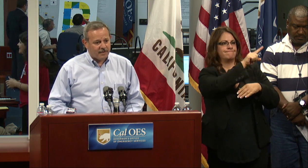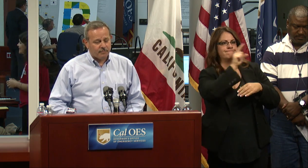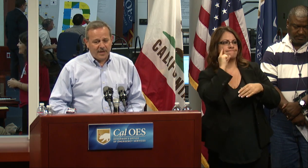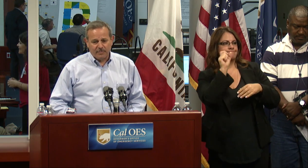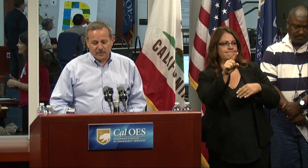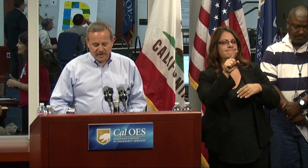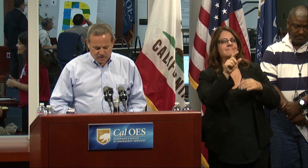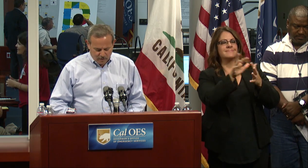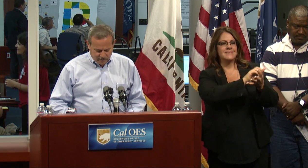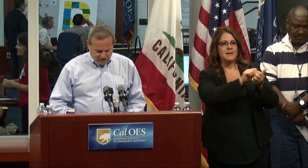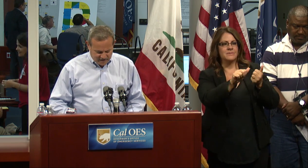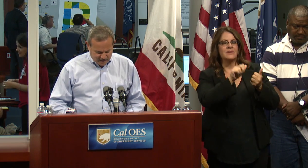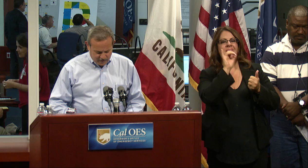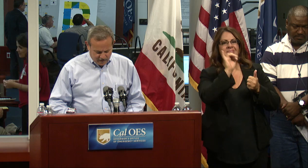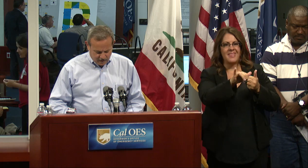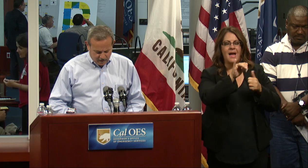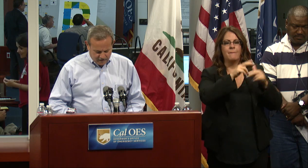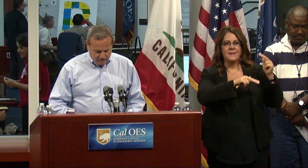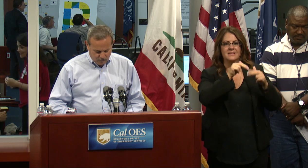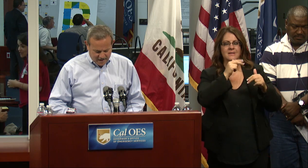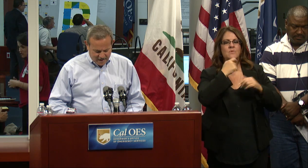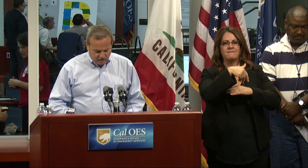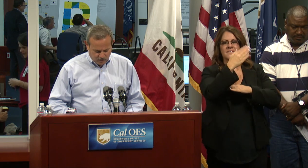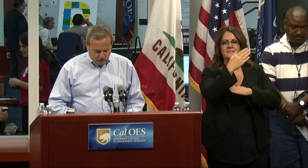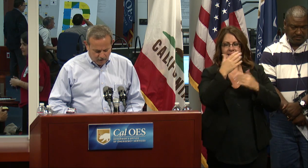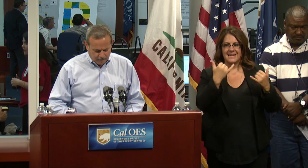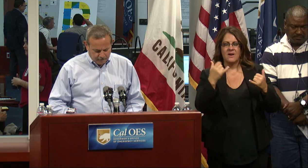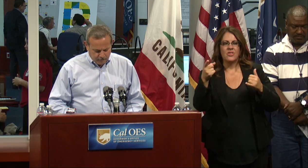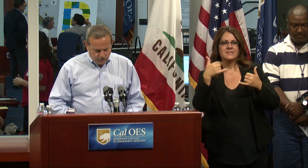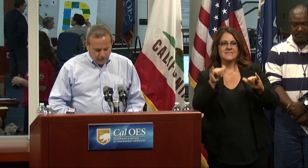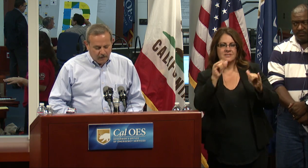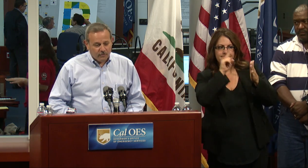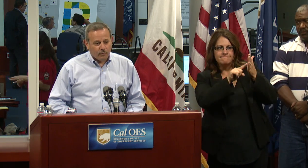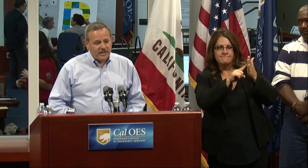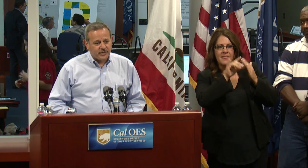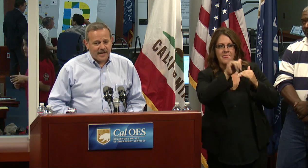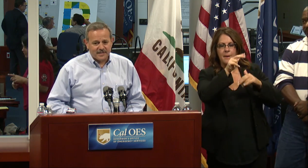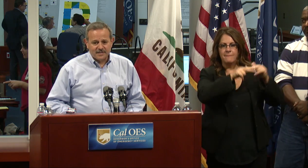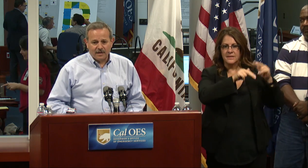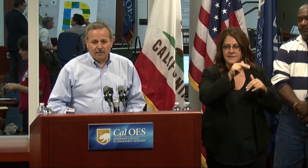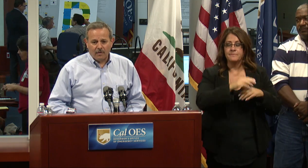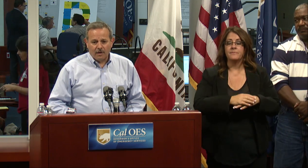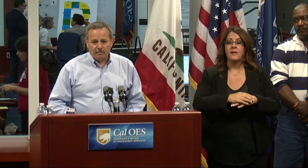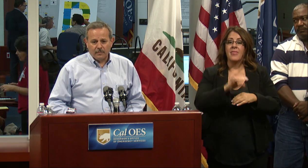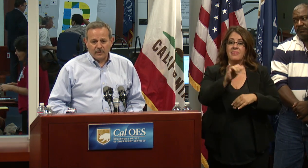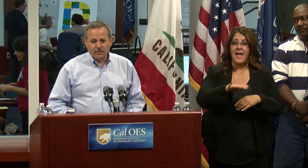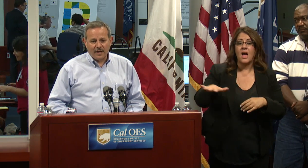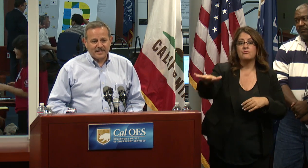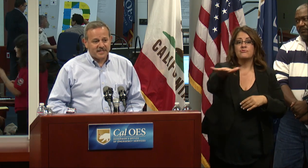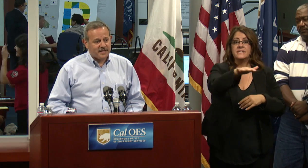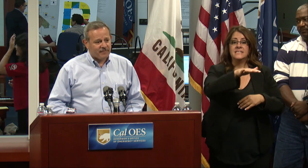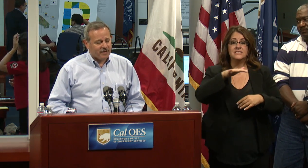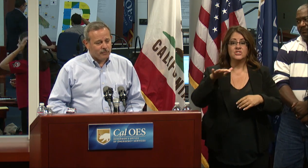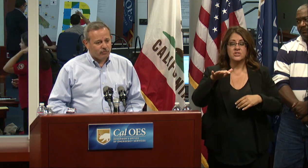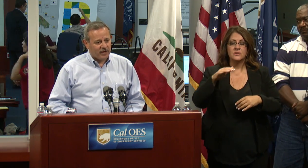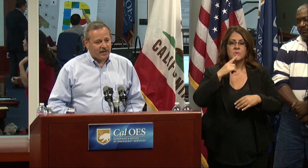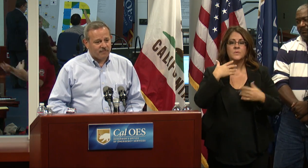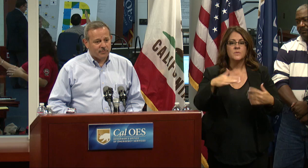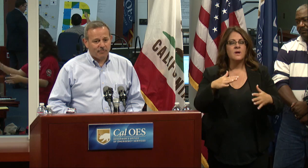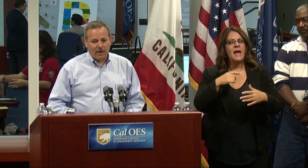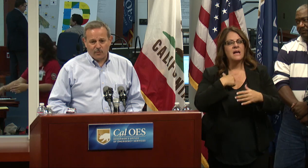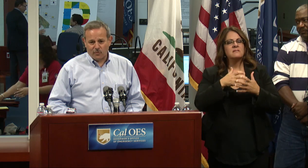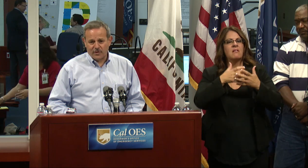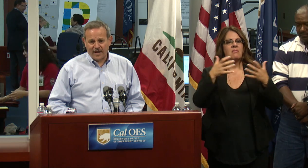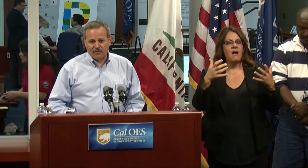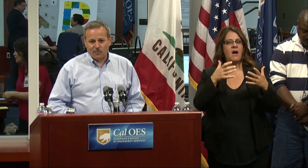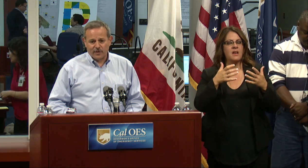That that building is going through an assessment right now as well. The region has utilized significant mutual aid